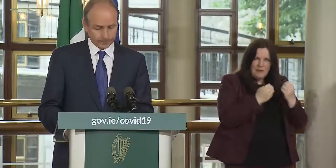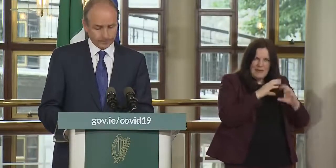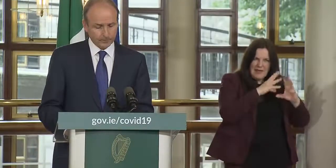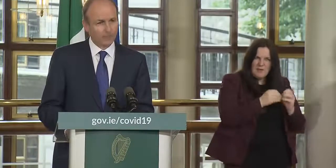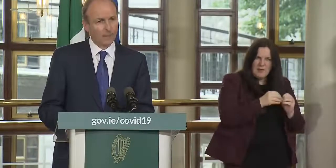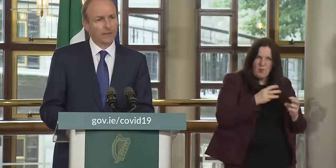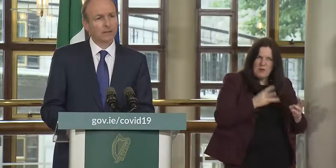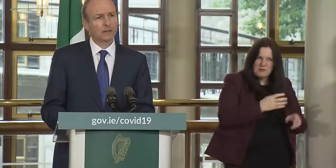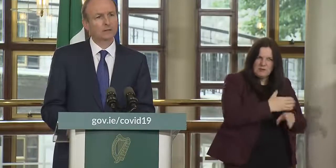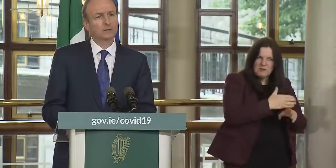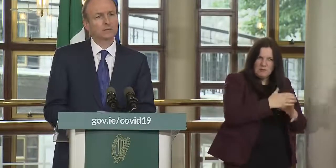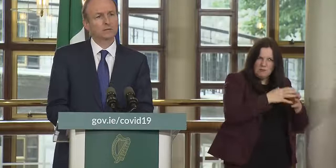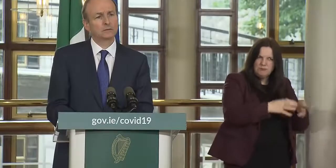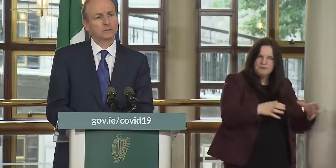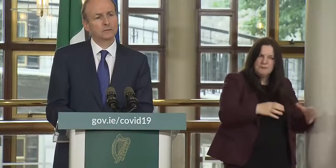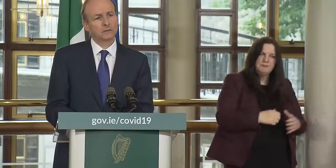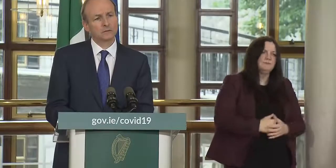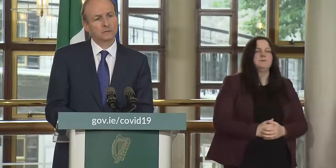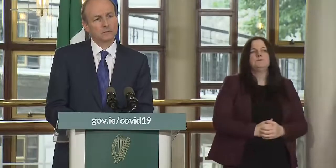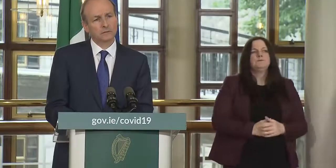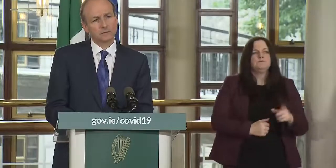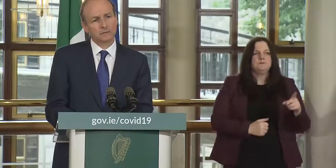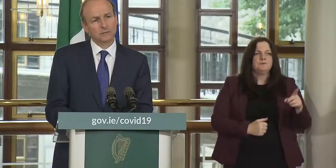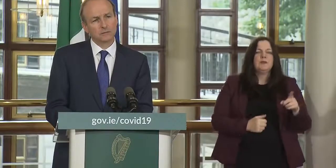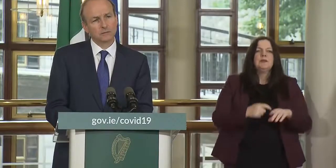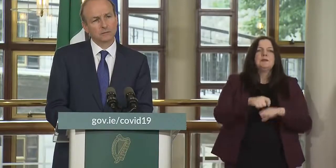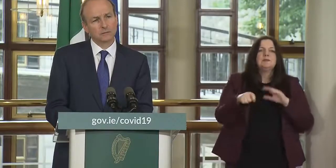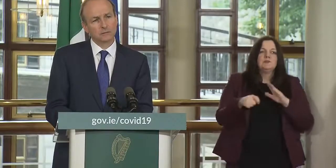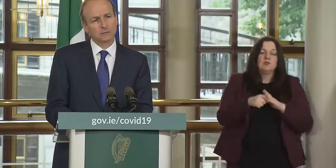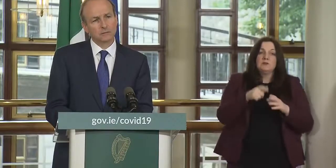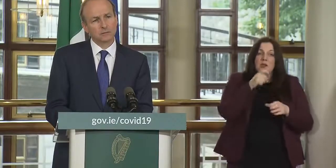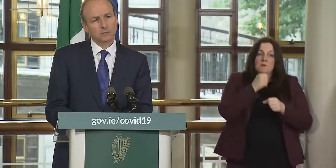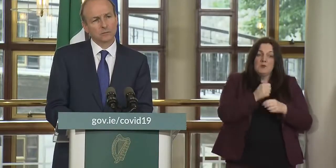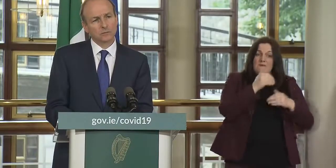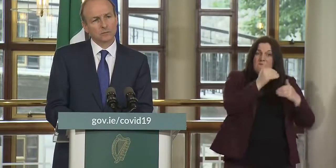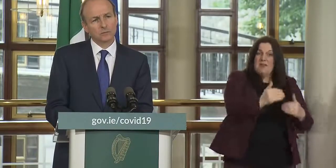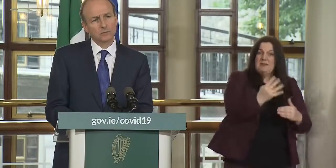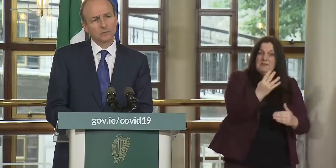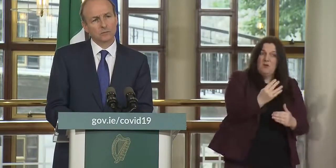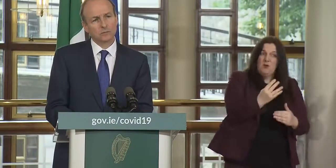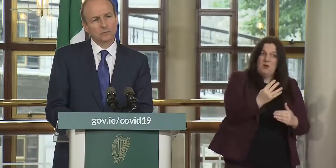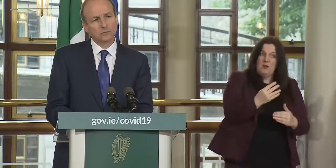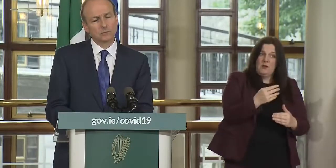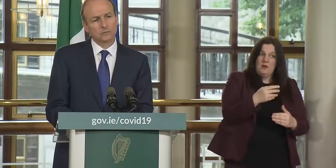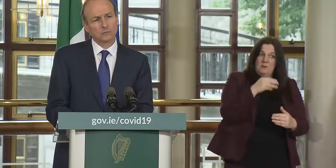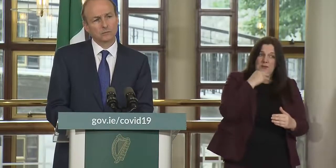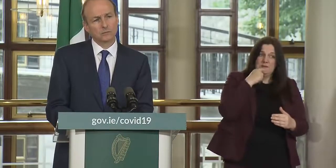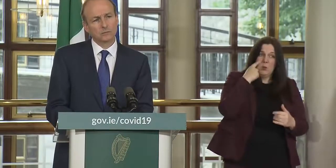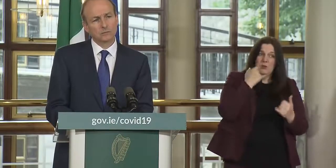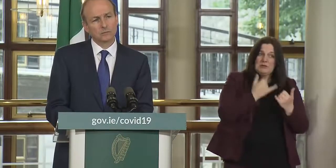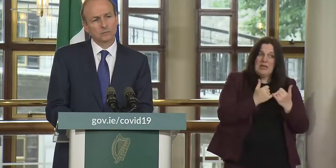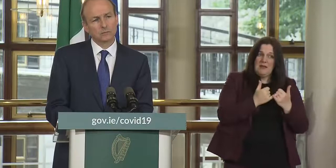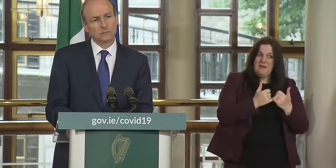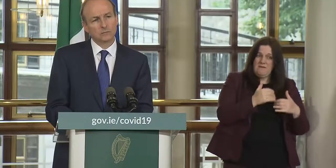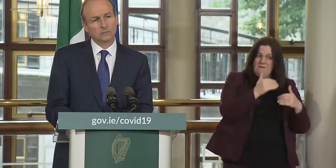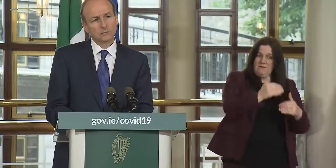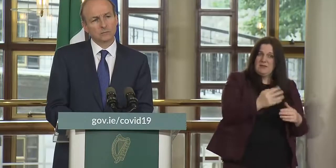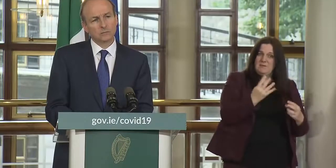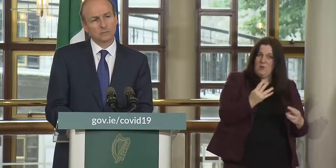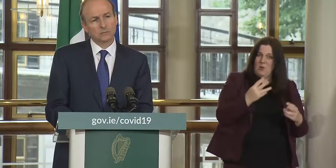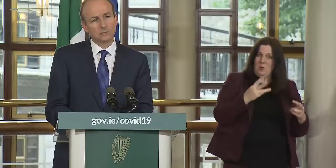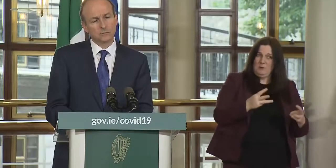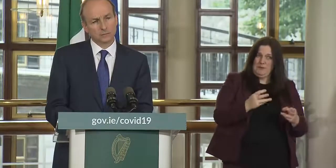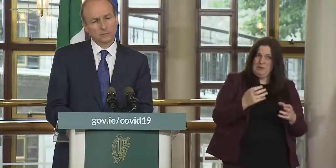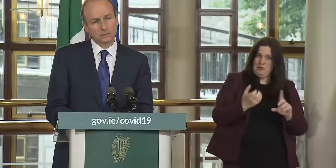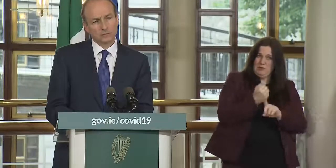um tisha on the topic of that and on phase four is there a risk that perhaps we're becoming complacent that phase four is going to be achieved here